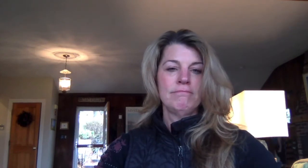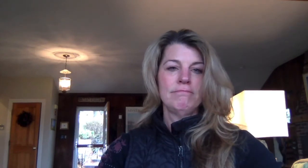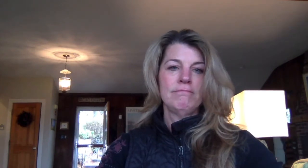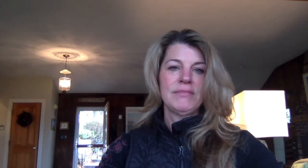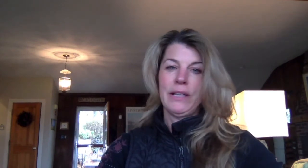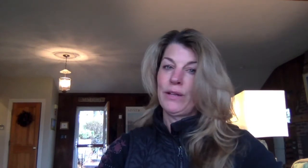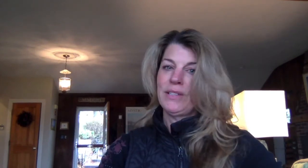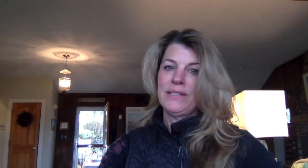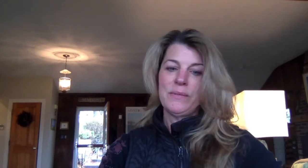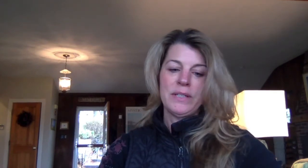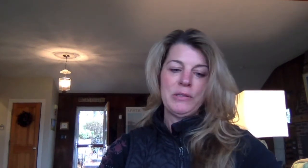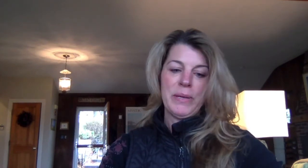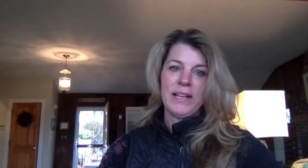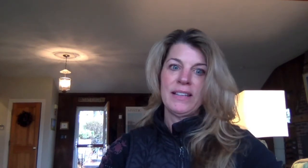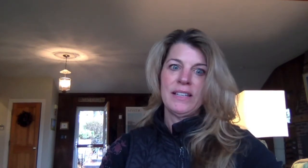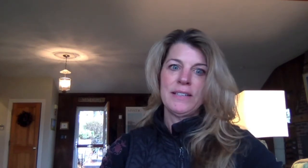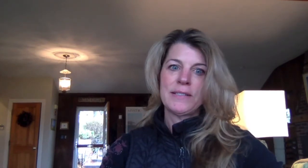another easy one you better get this